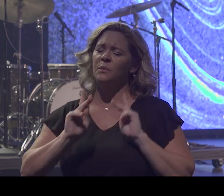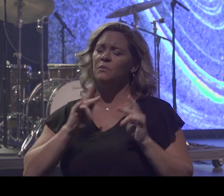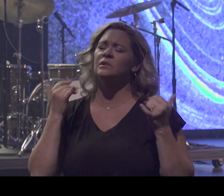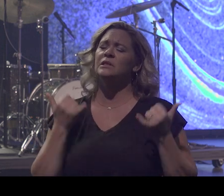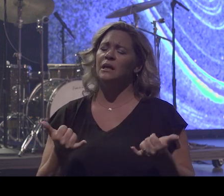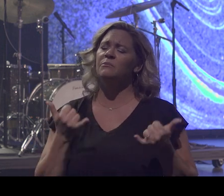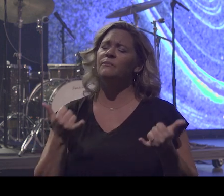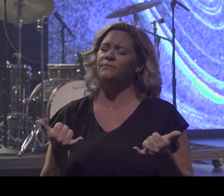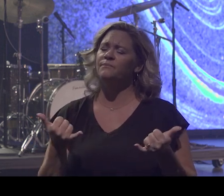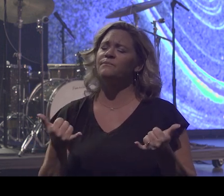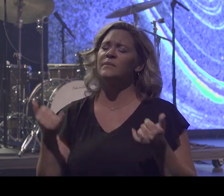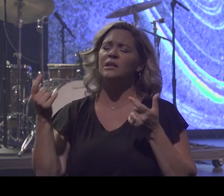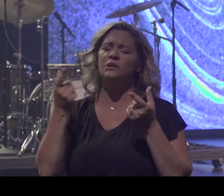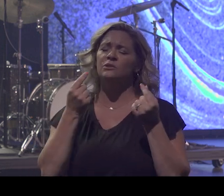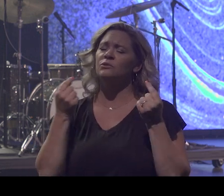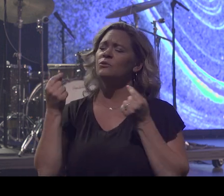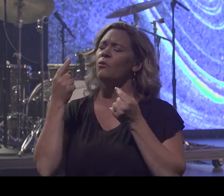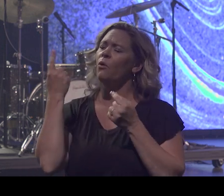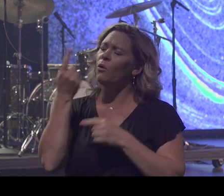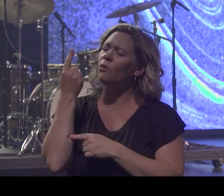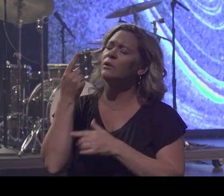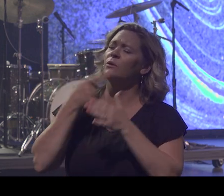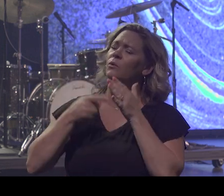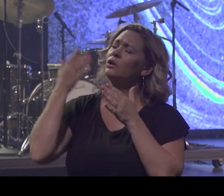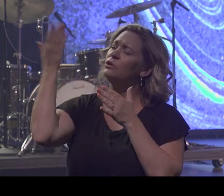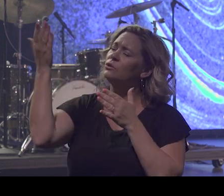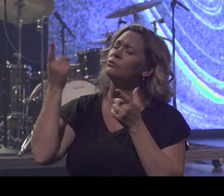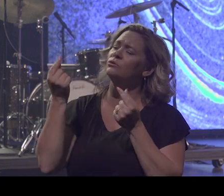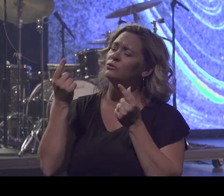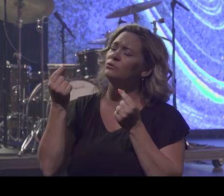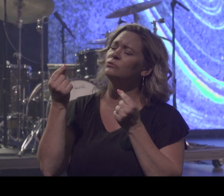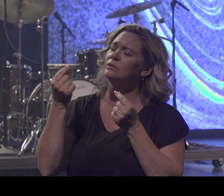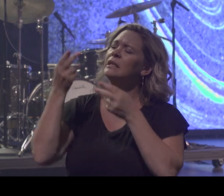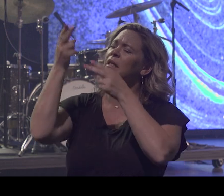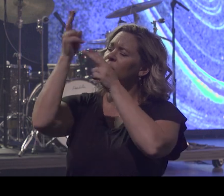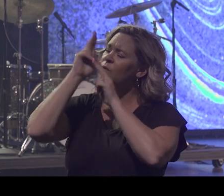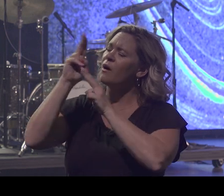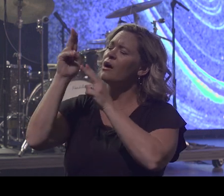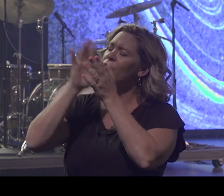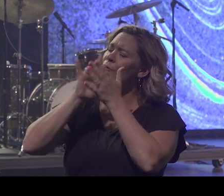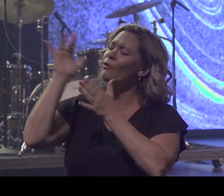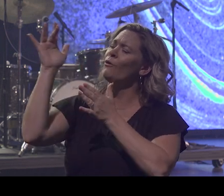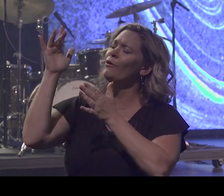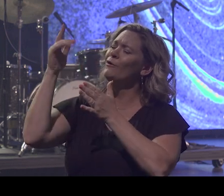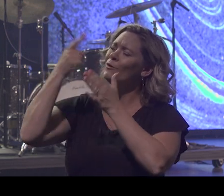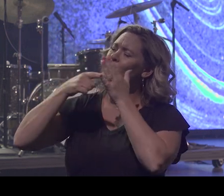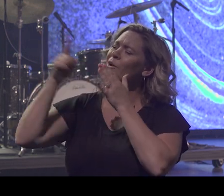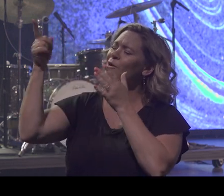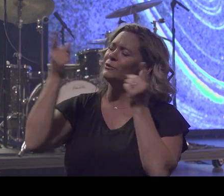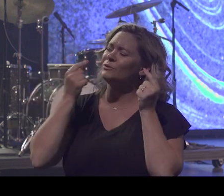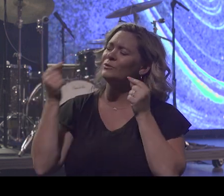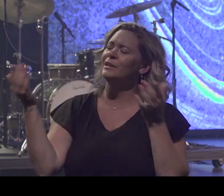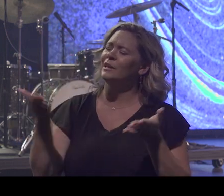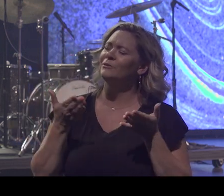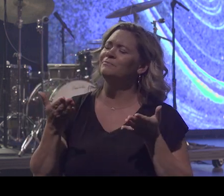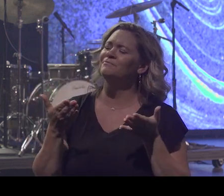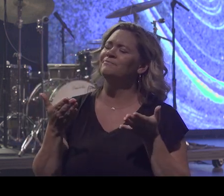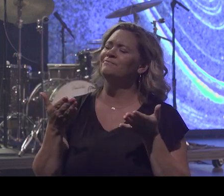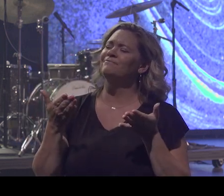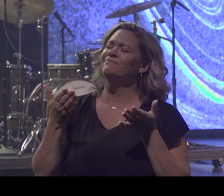Do what only you can do. We give you honor and glory in advance for what you're about to do. And we magnify your